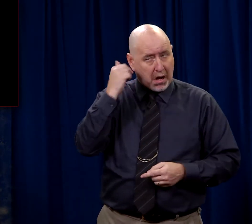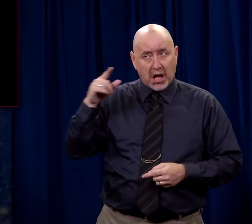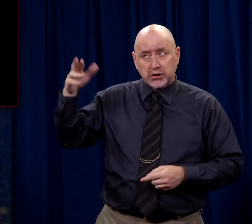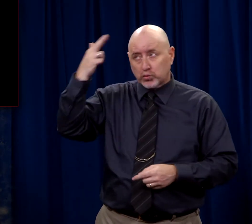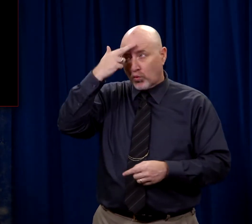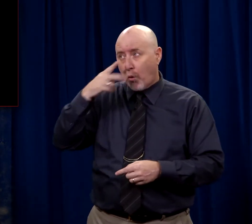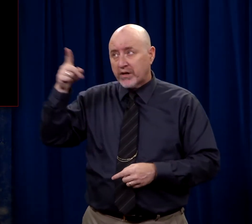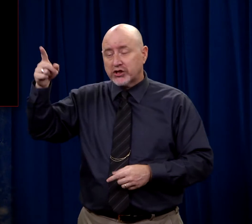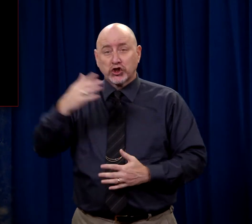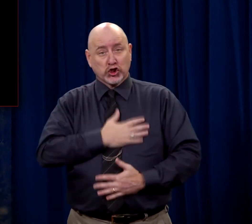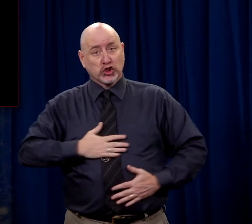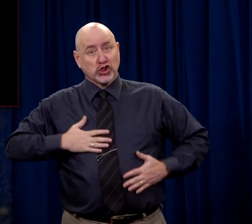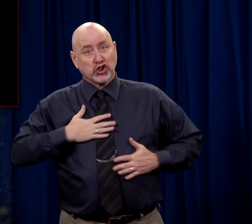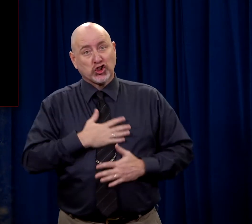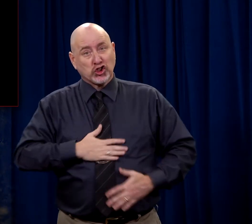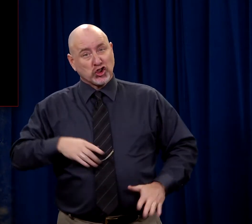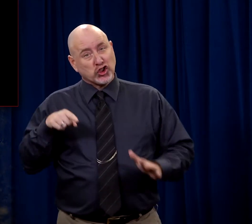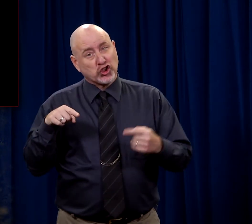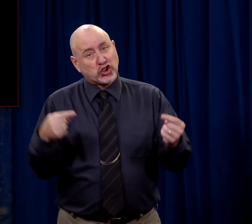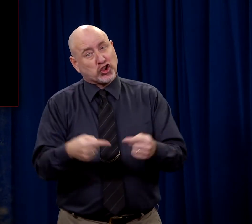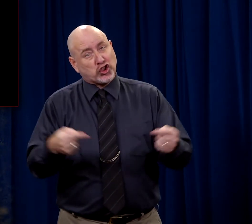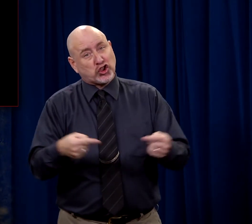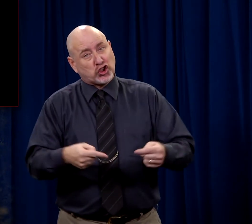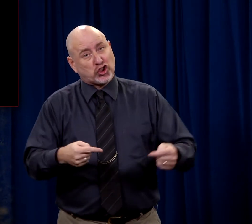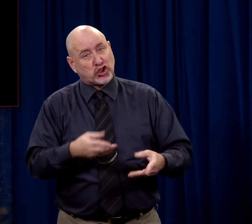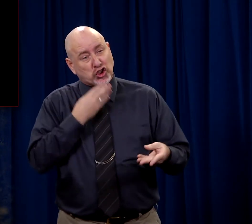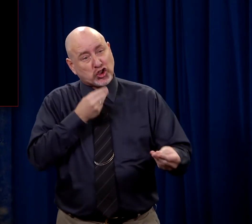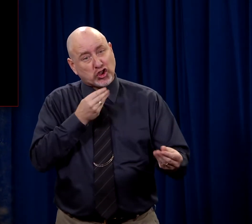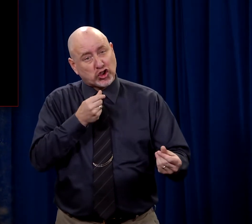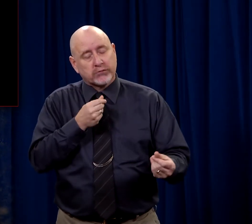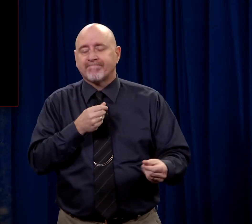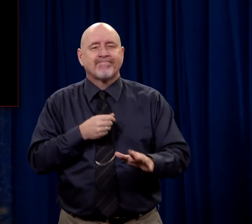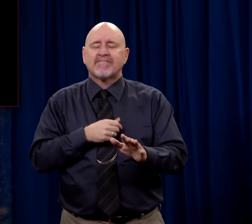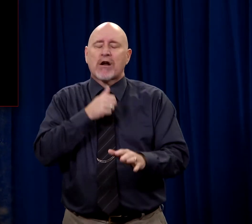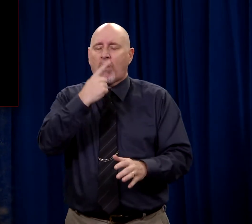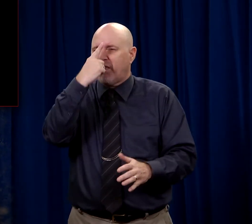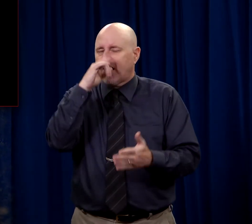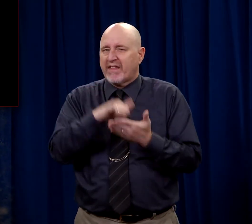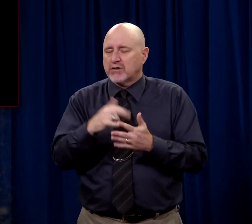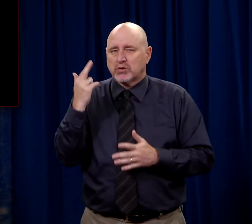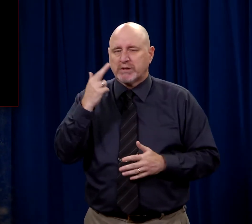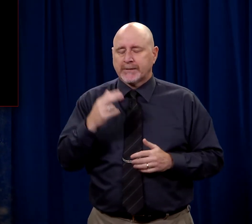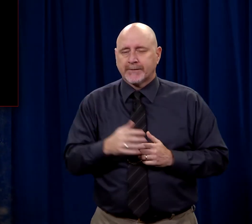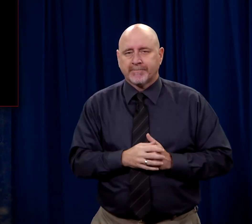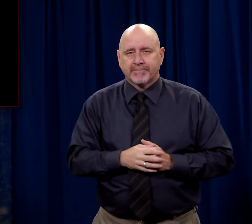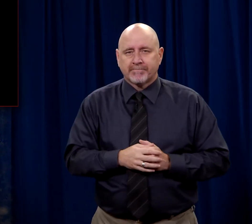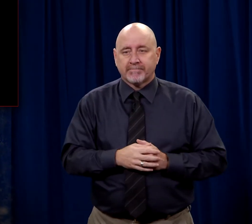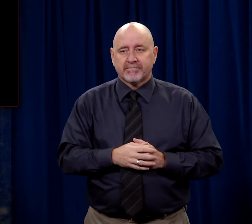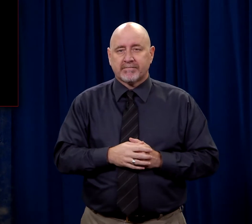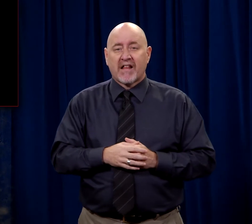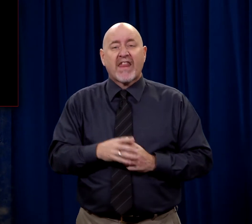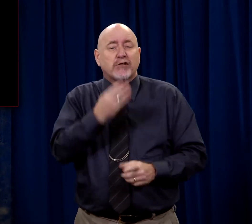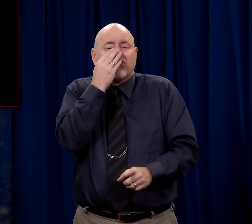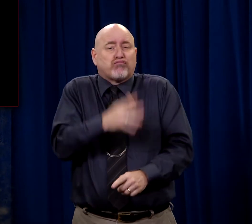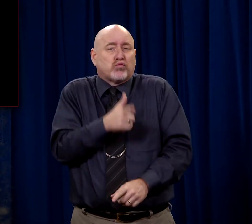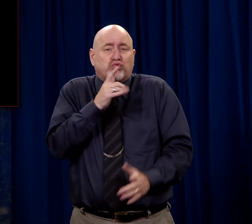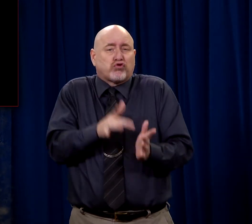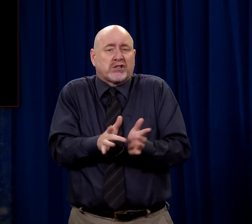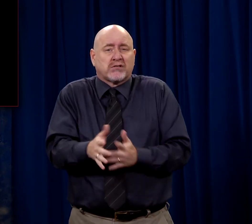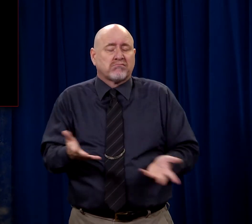was it because they just enjoyed inflicting pain? I don't think that was the reason at all. I don't think they knew Jesus or cared about